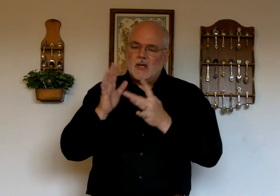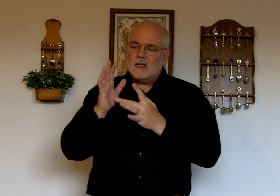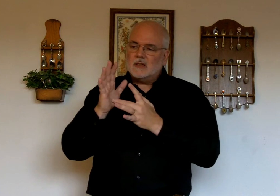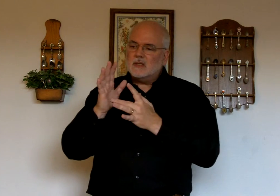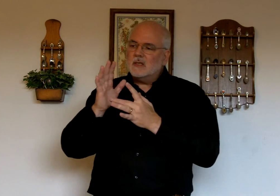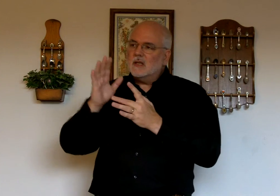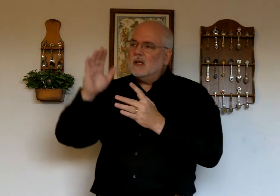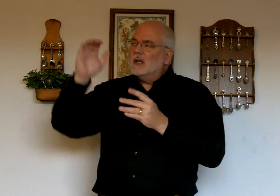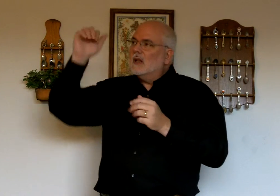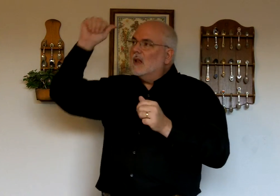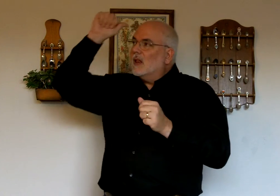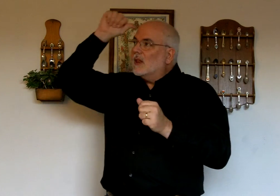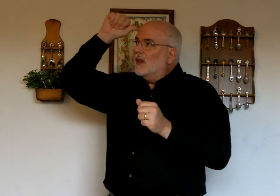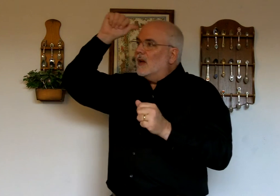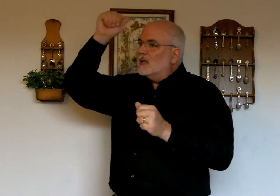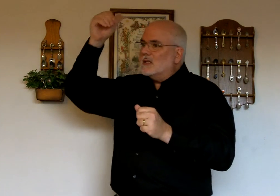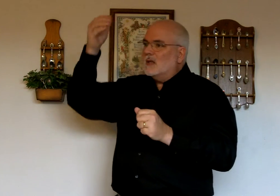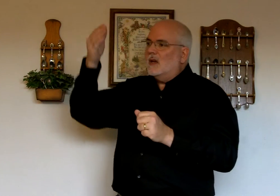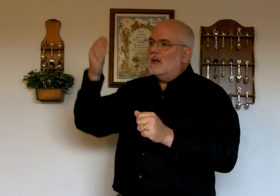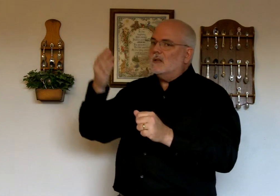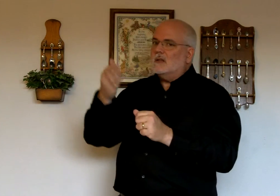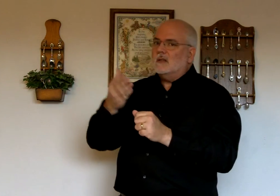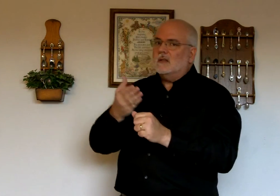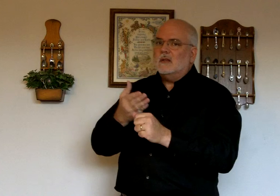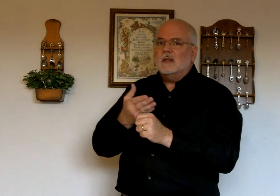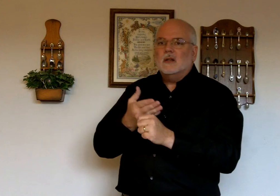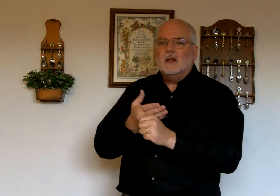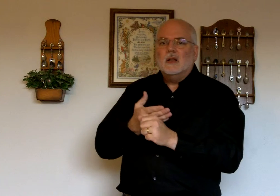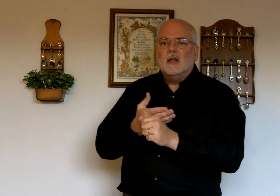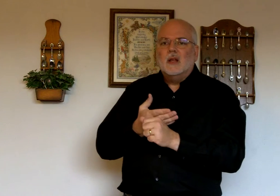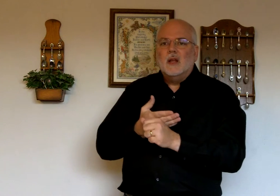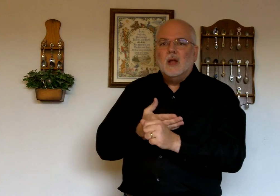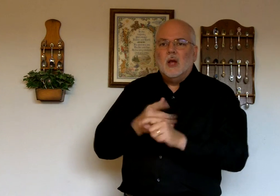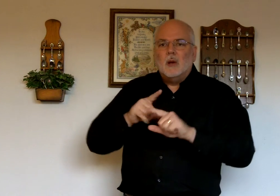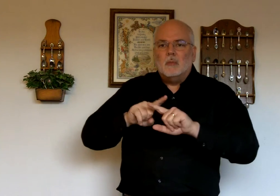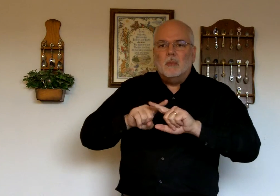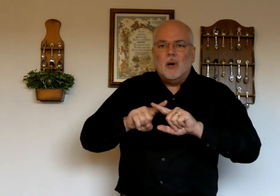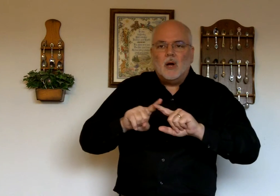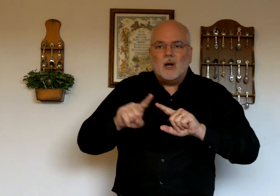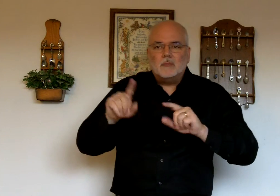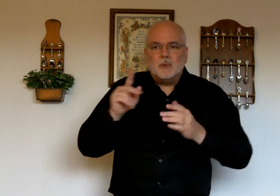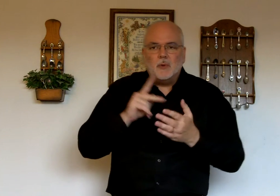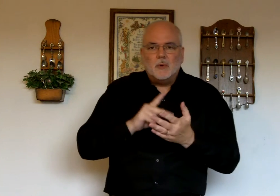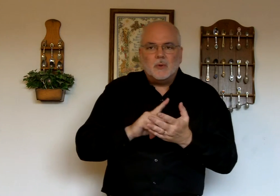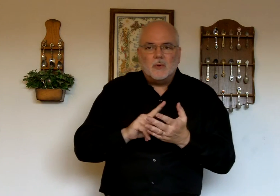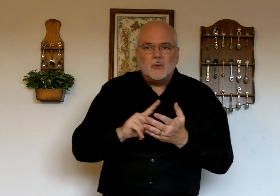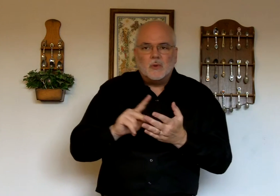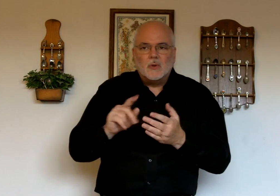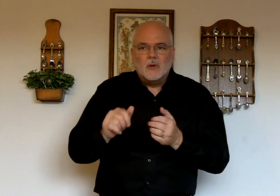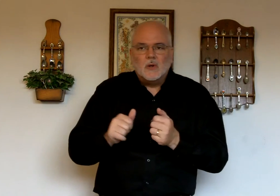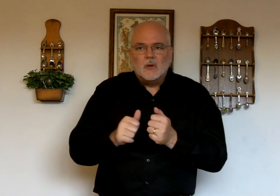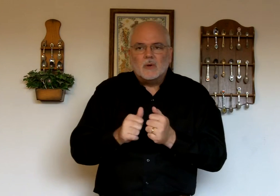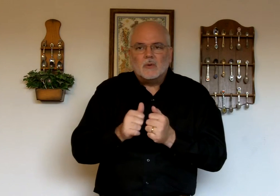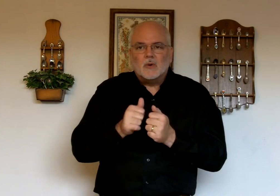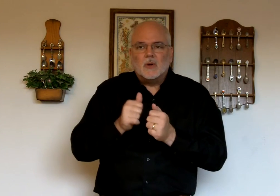the Son. But pure, and